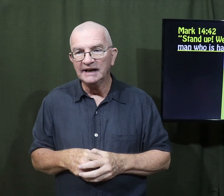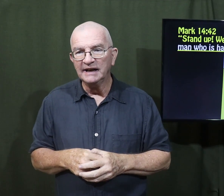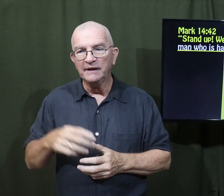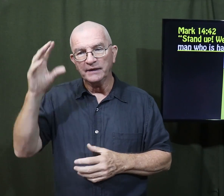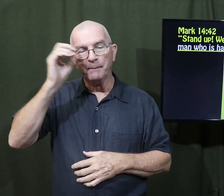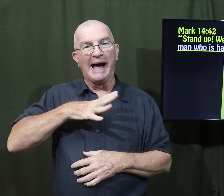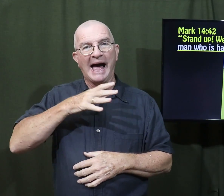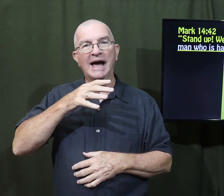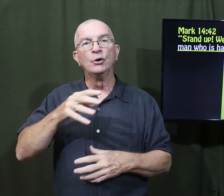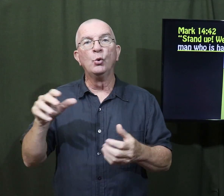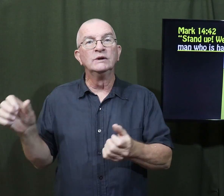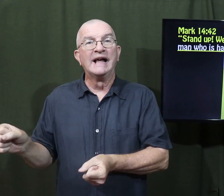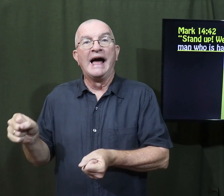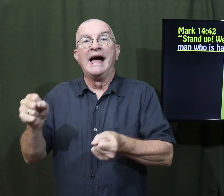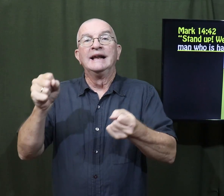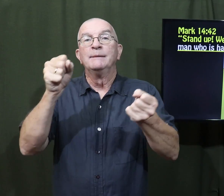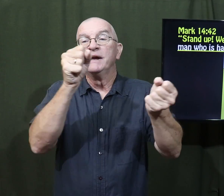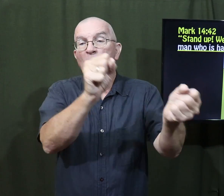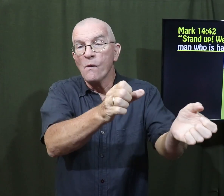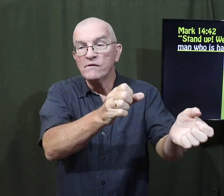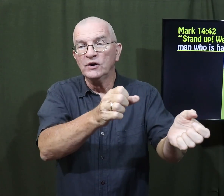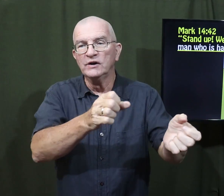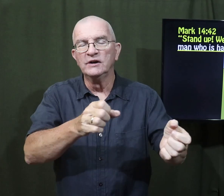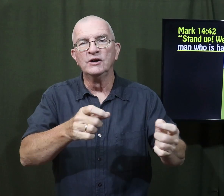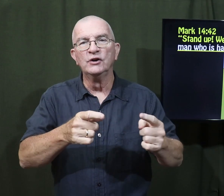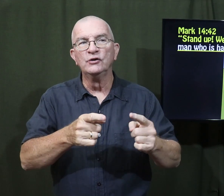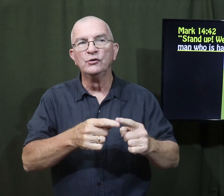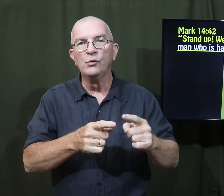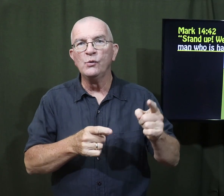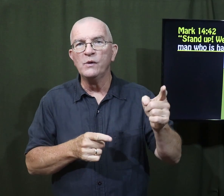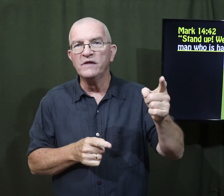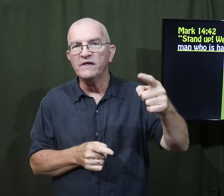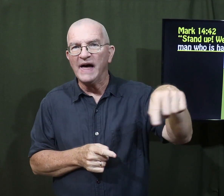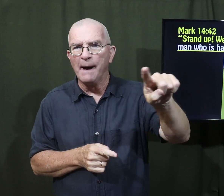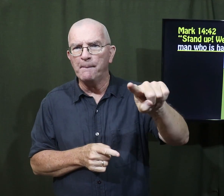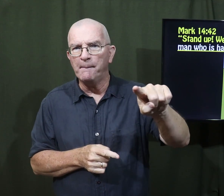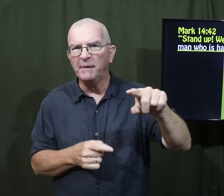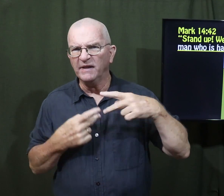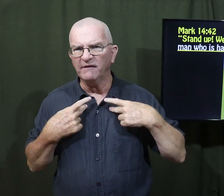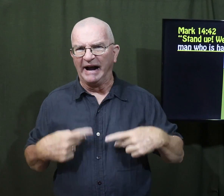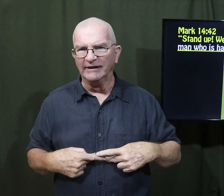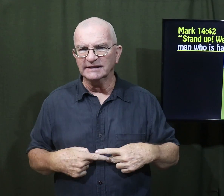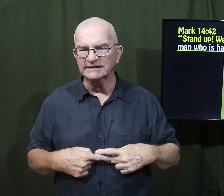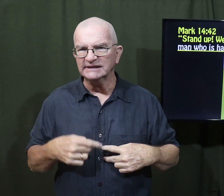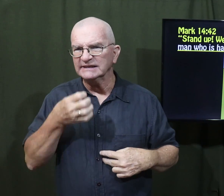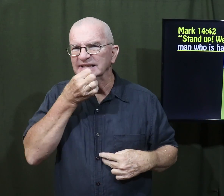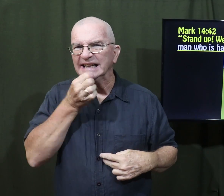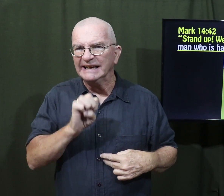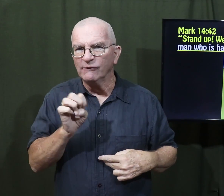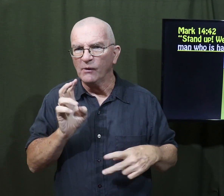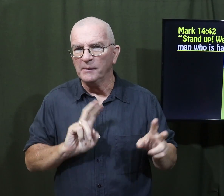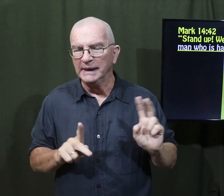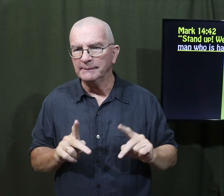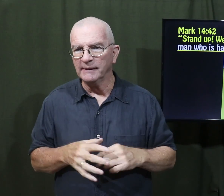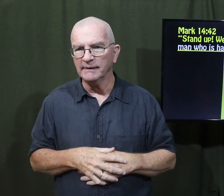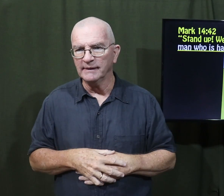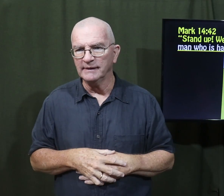the man who is handing me over to them, to the Pharisees, the evil people.